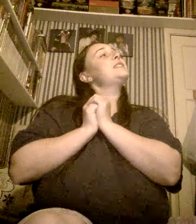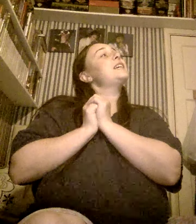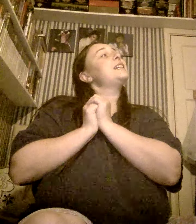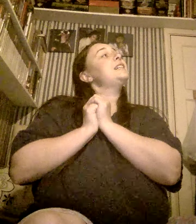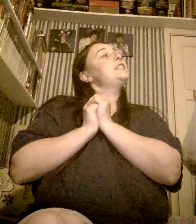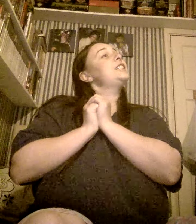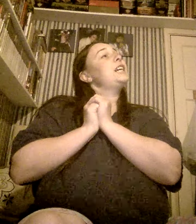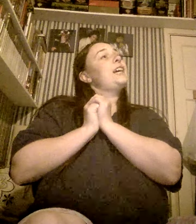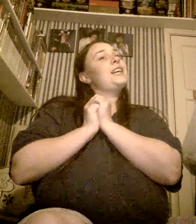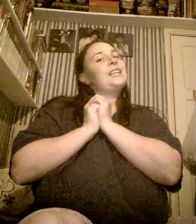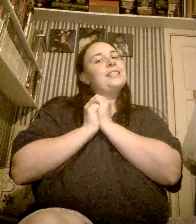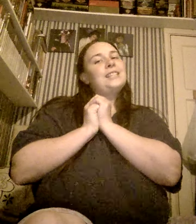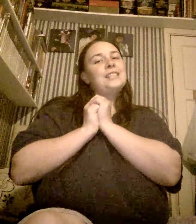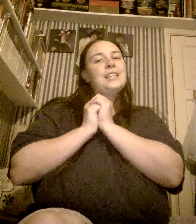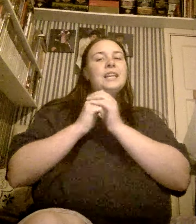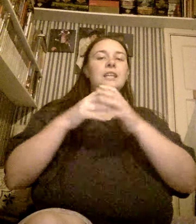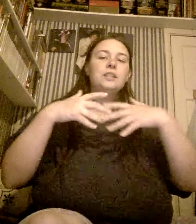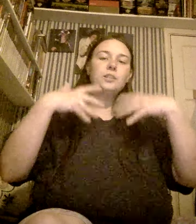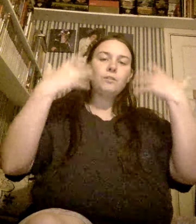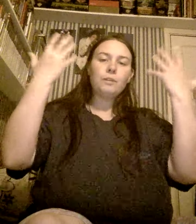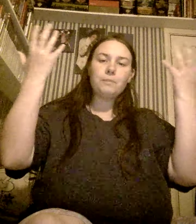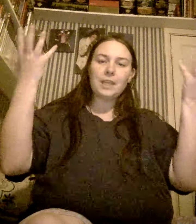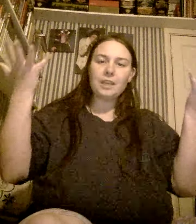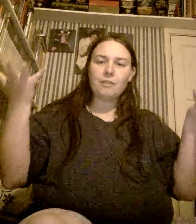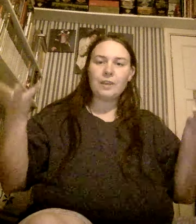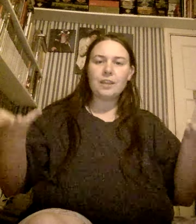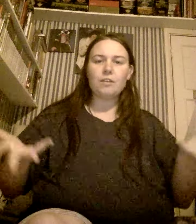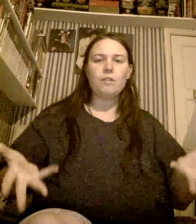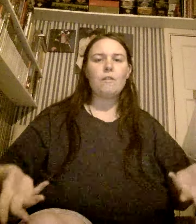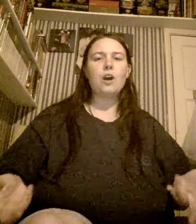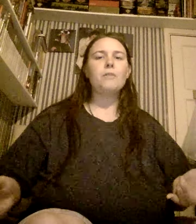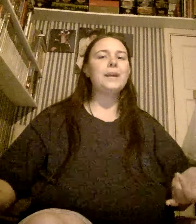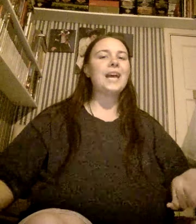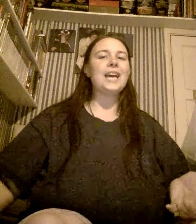second chance. Into a miracle romance.